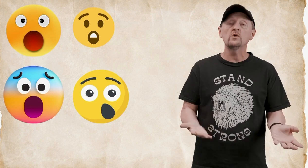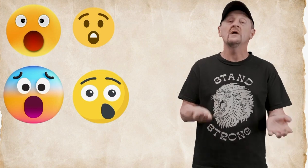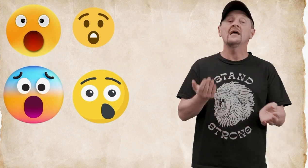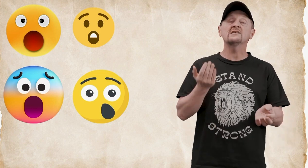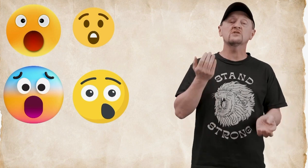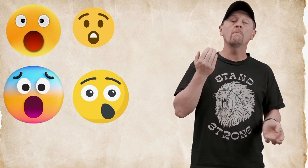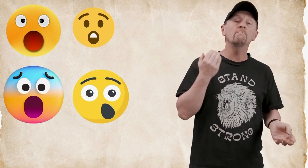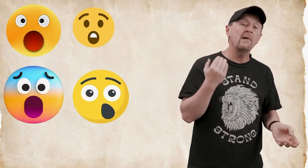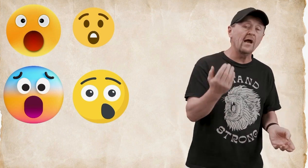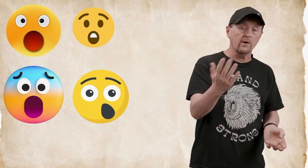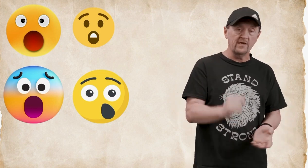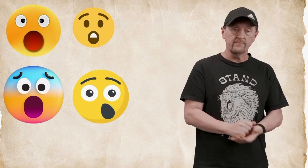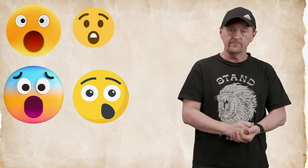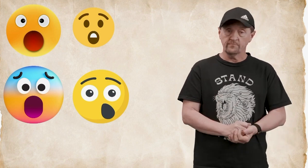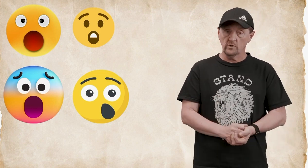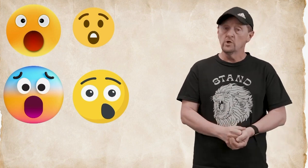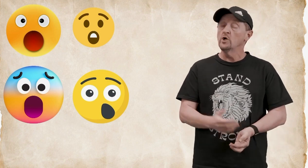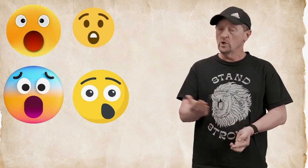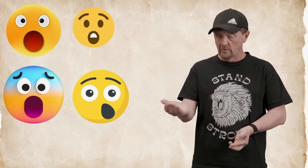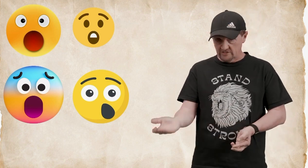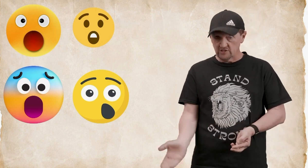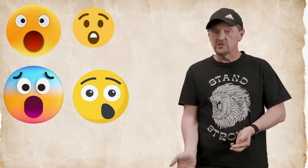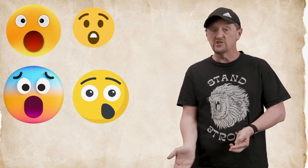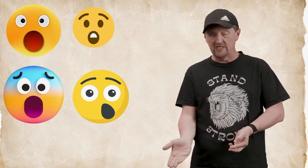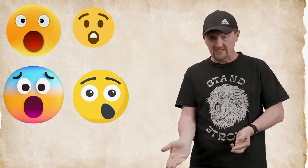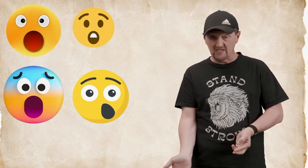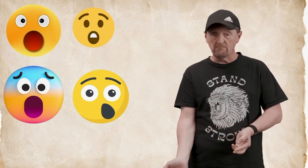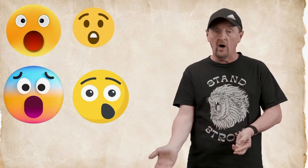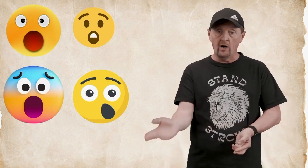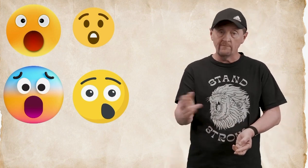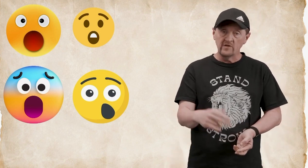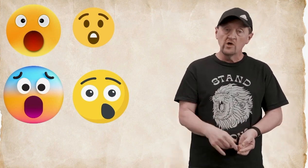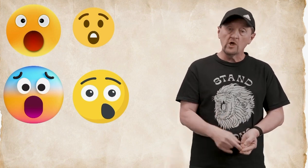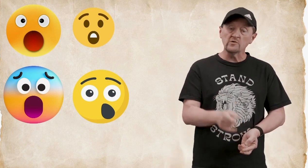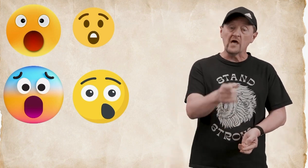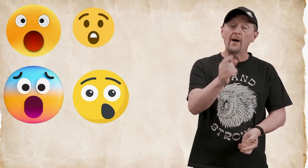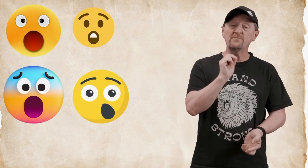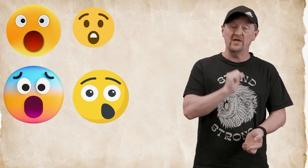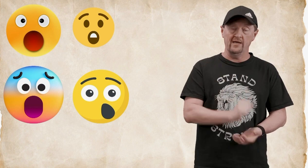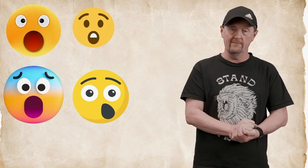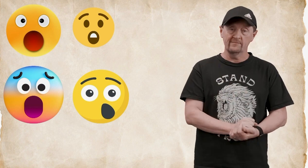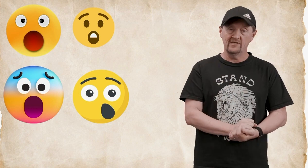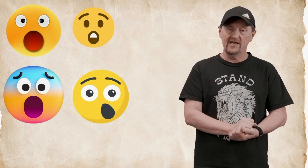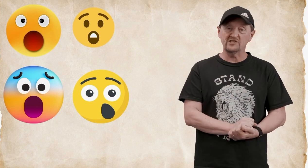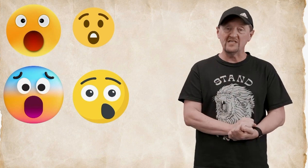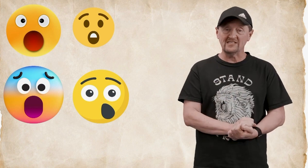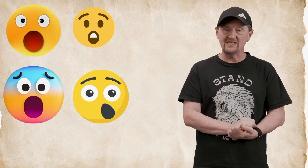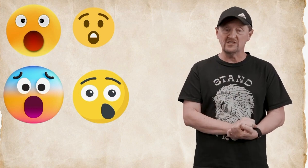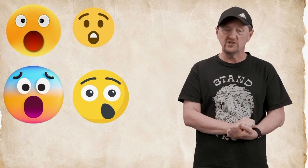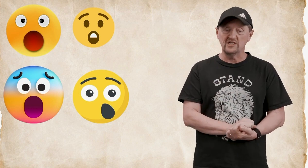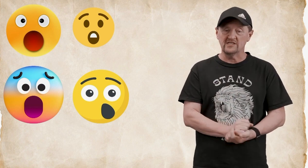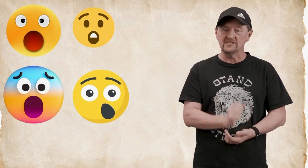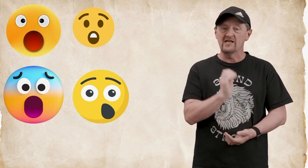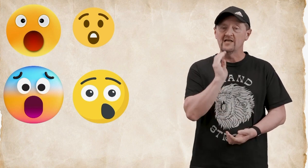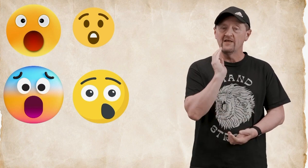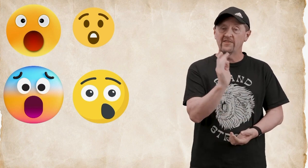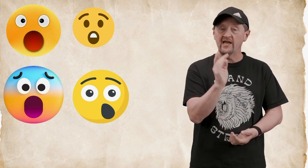and so mary who is this jesus's mom goes up to him and she says to jesus they